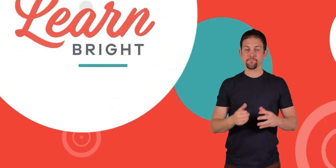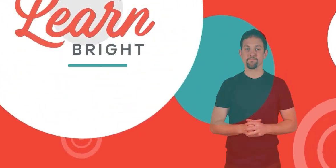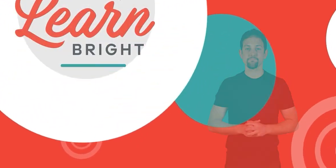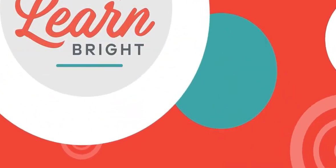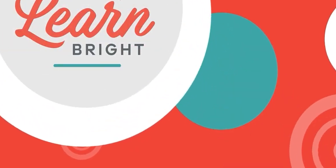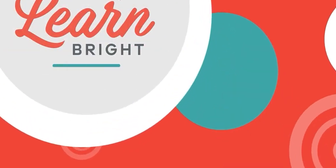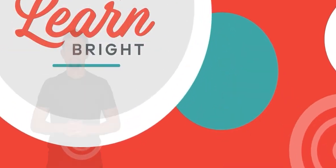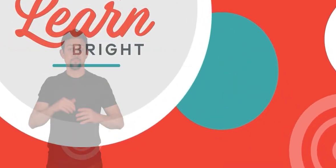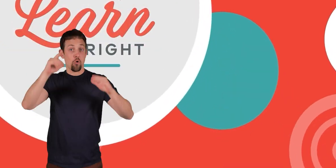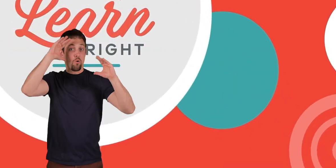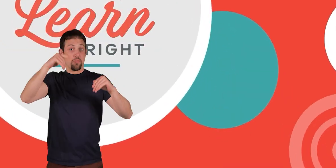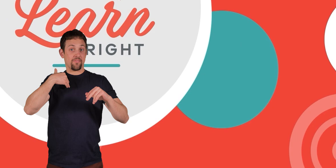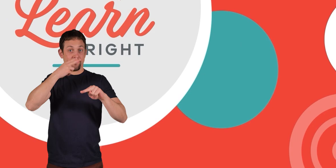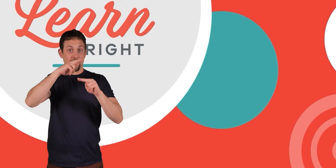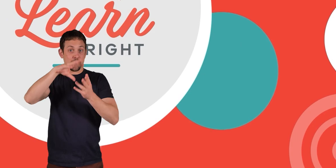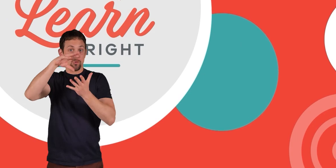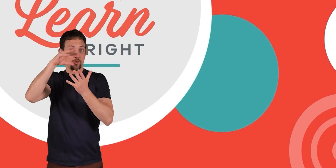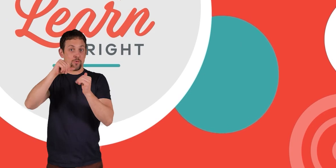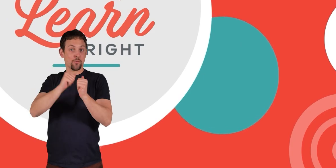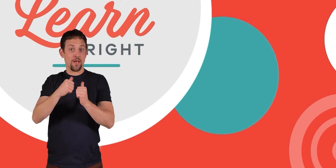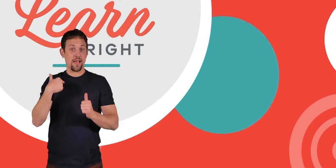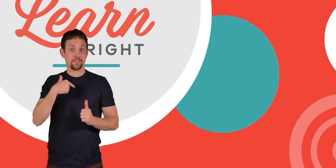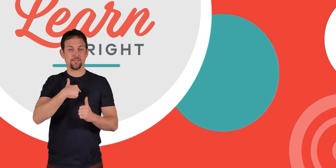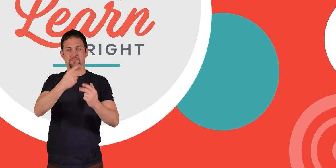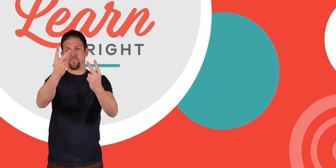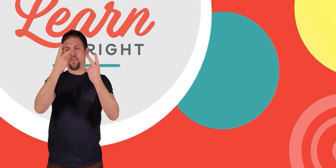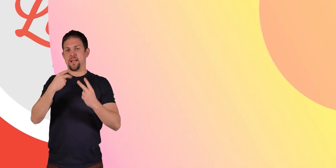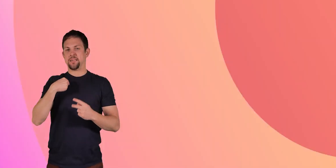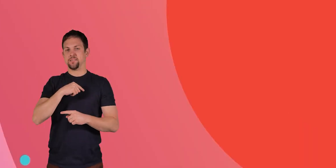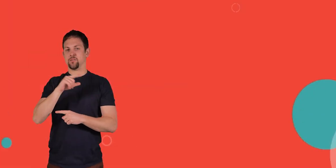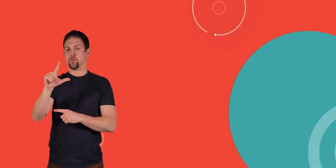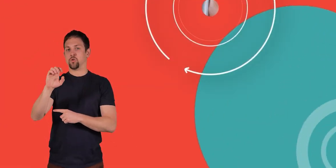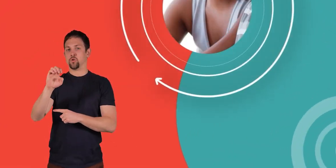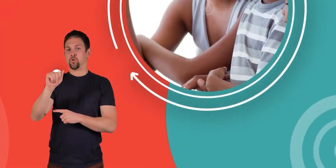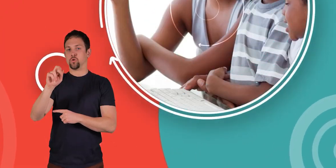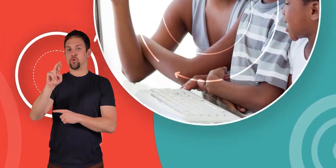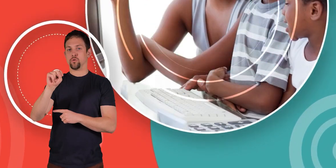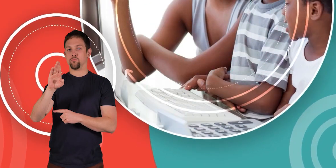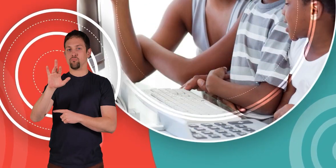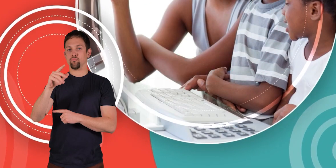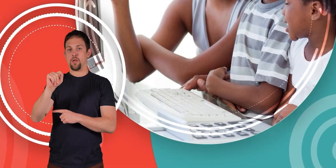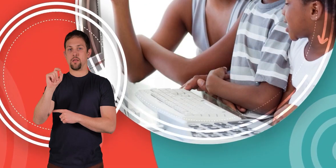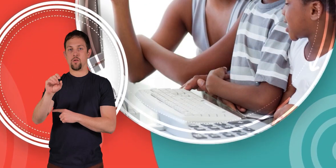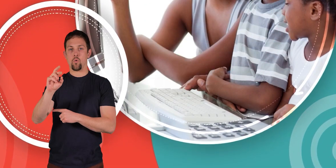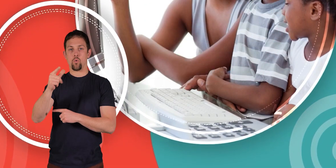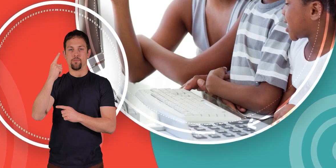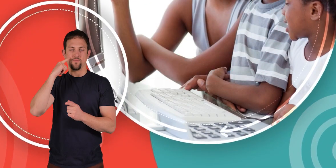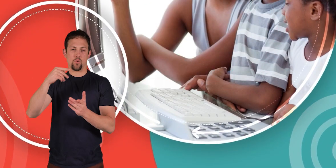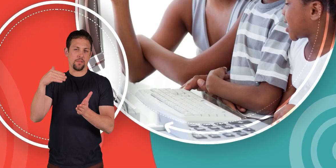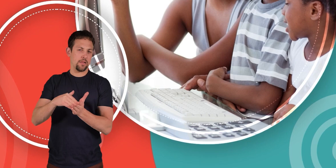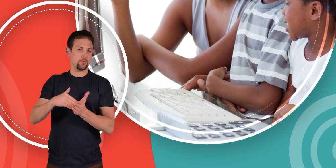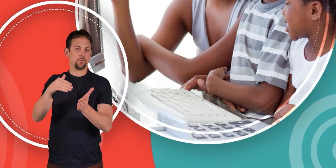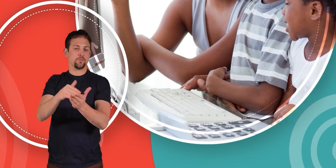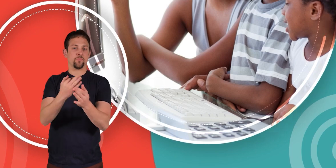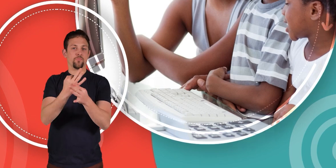Hope you had fun learning with us. Visit us at learnbright.org for thousands of free